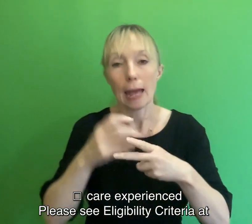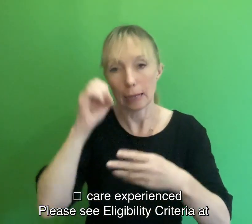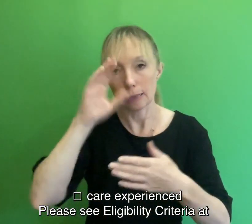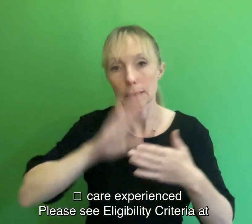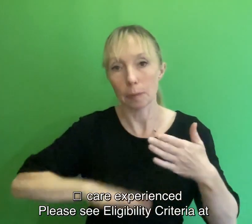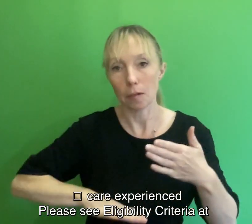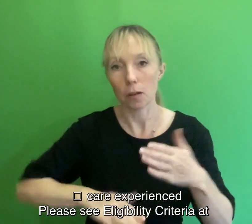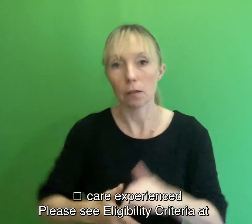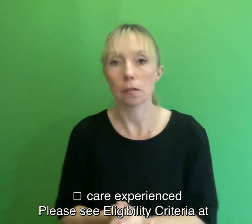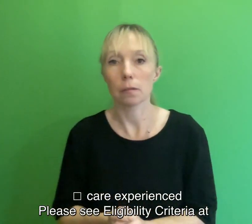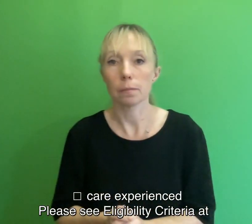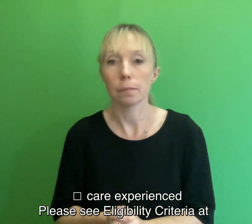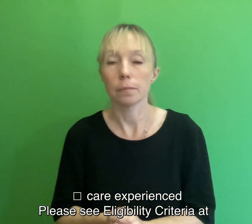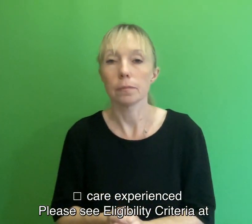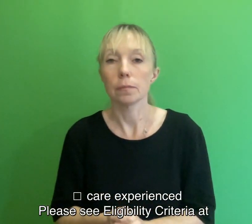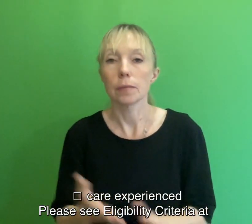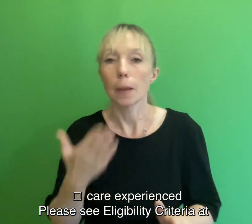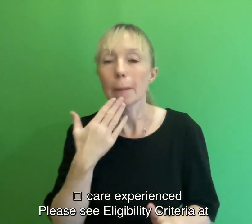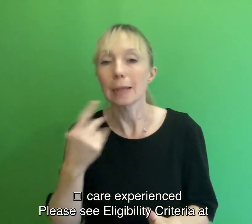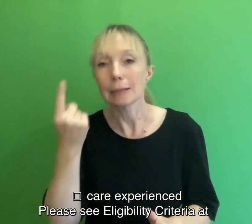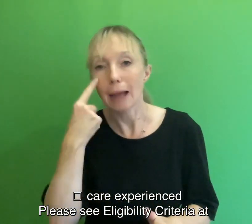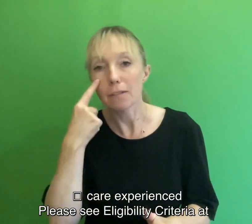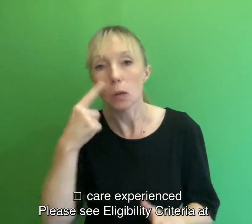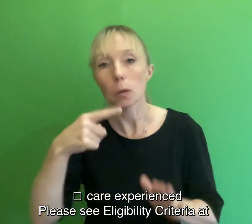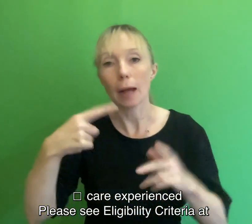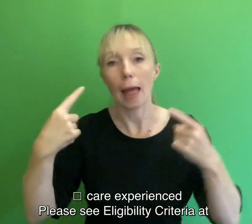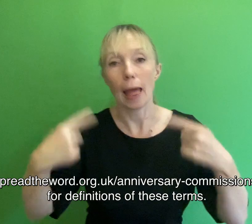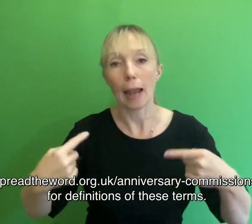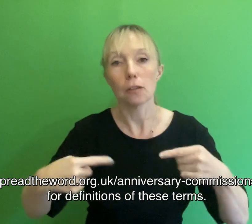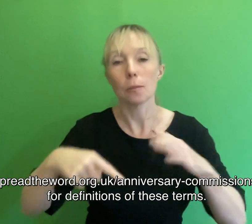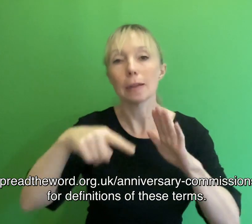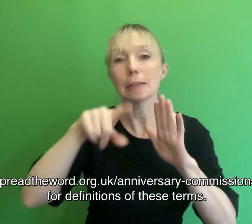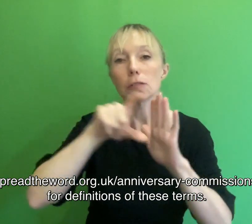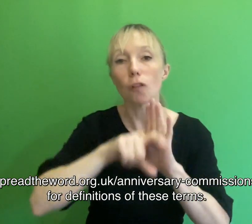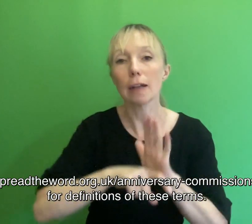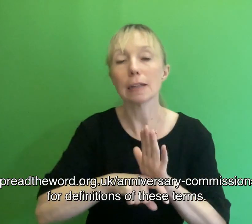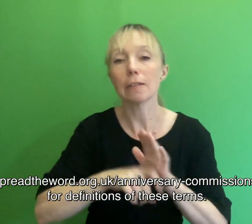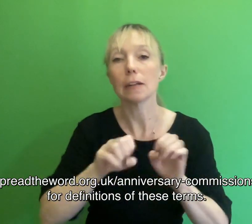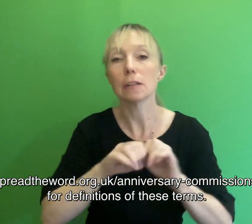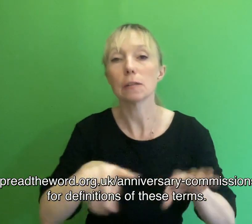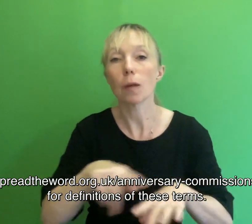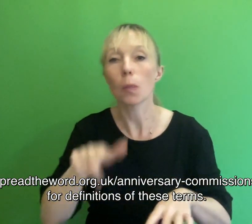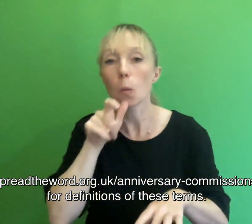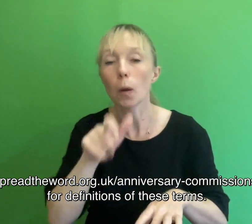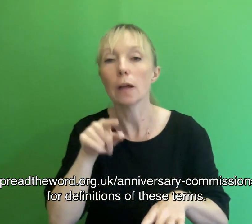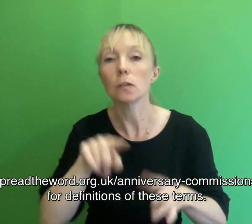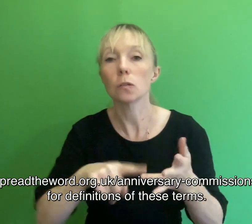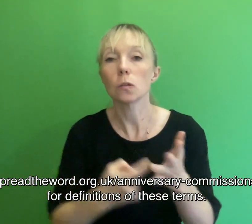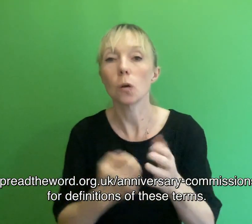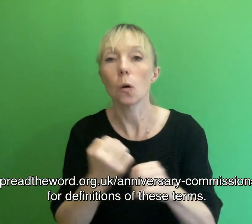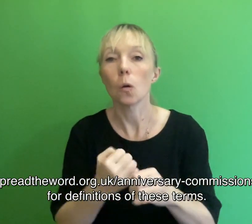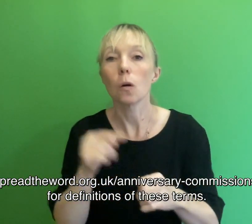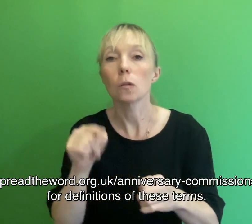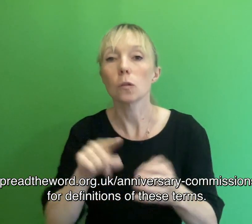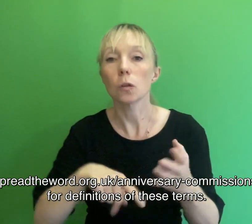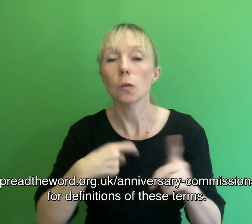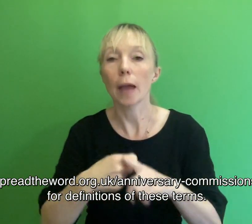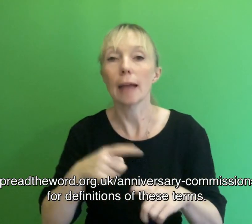Please see eligibility criteria at spreadtheword.org.uk Slash anniversary-commissions